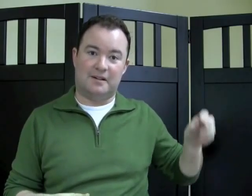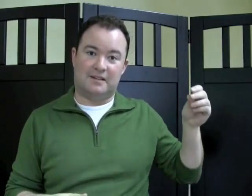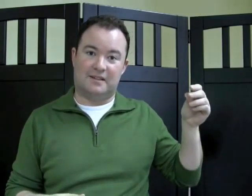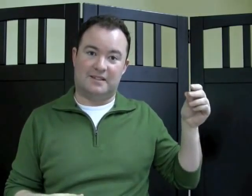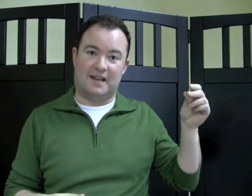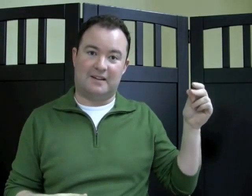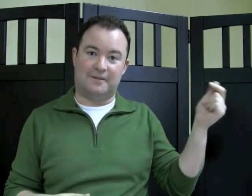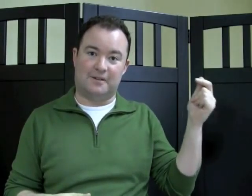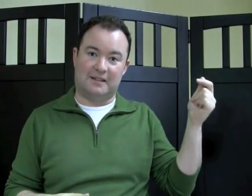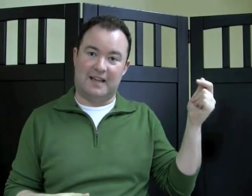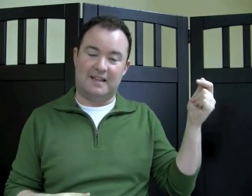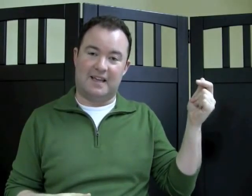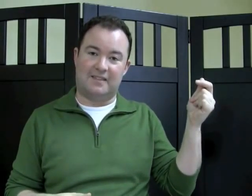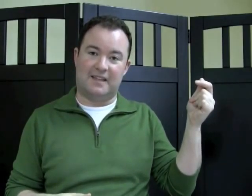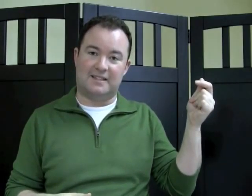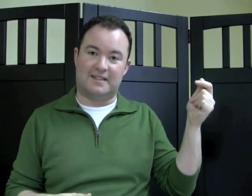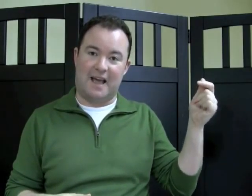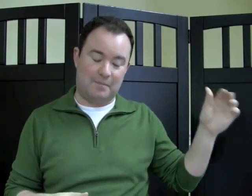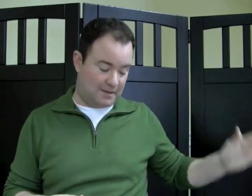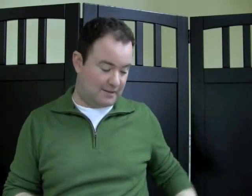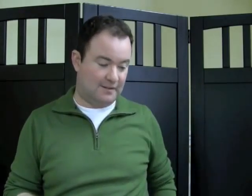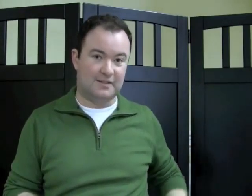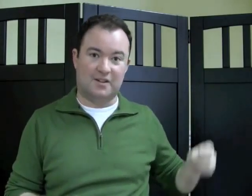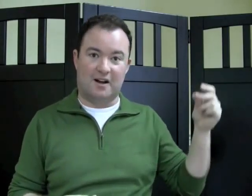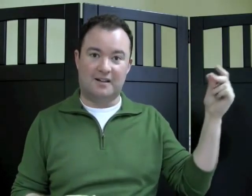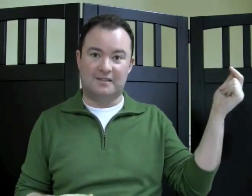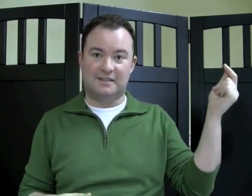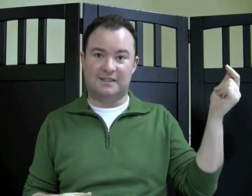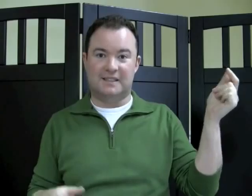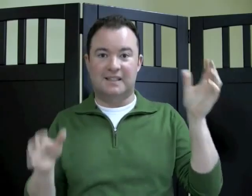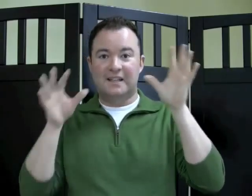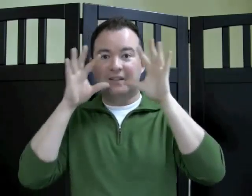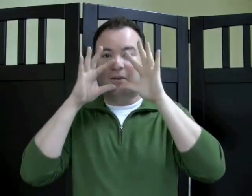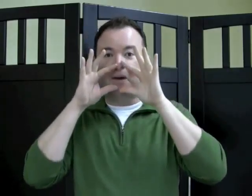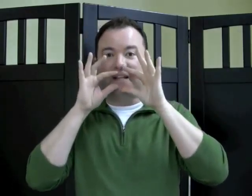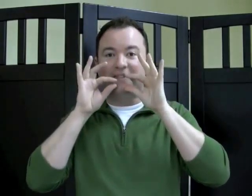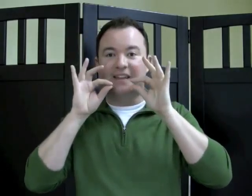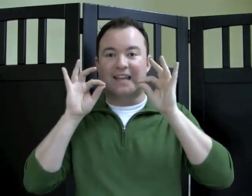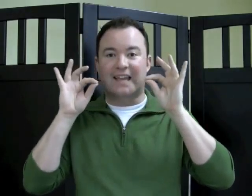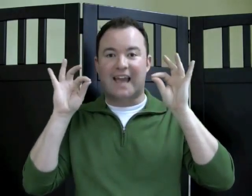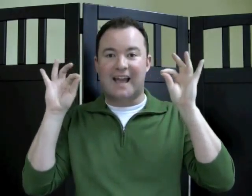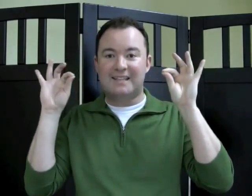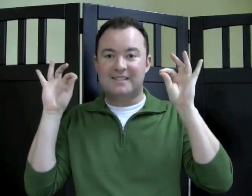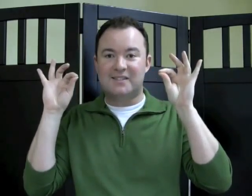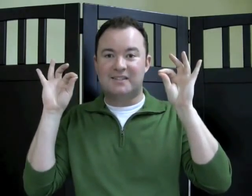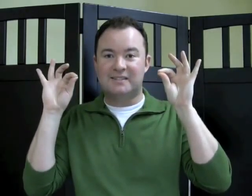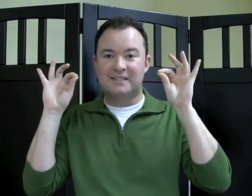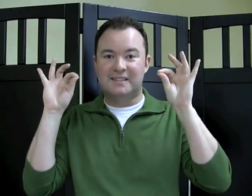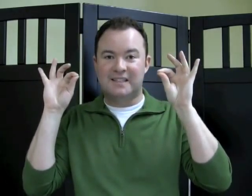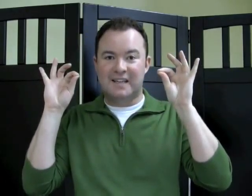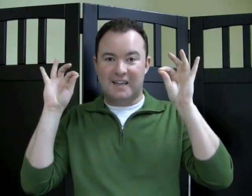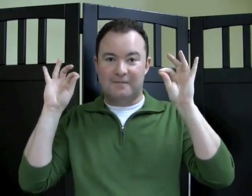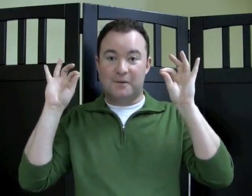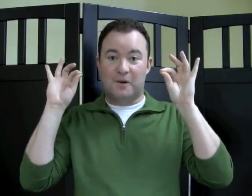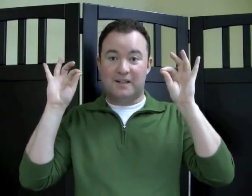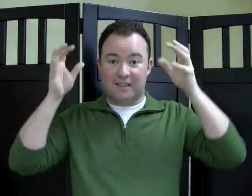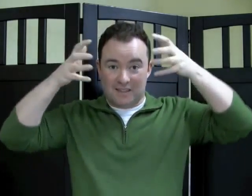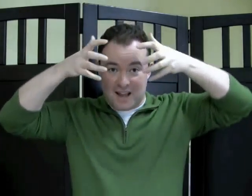side of your leg and then snap. Dog. If you wanna get the cat. If you wanna get the